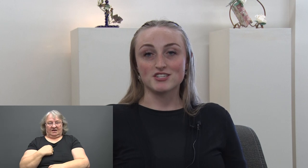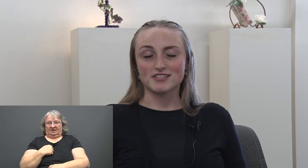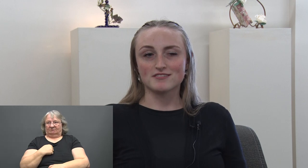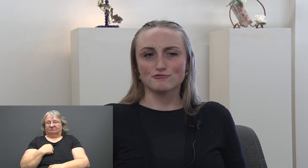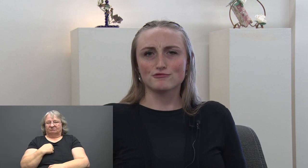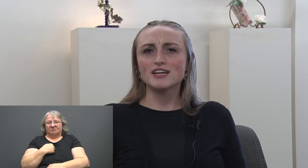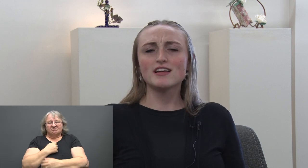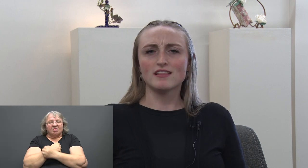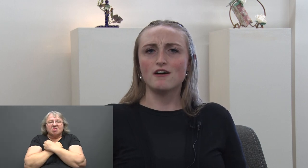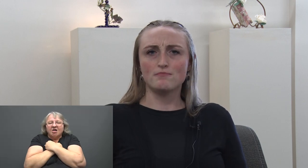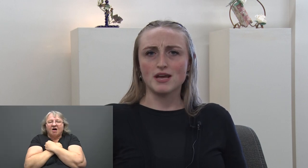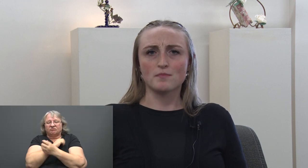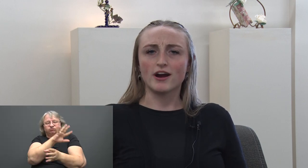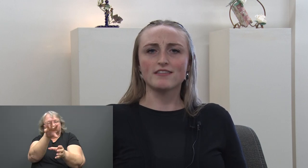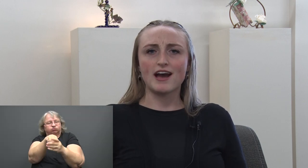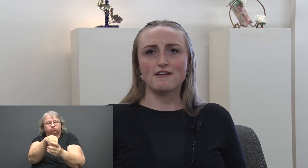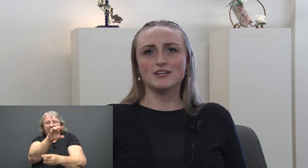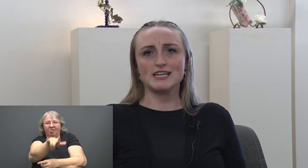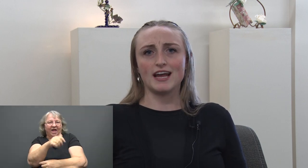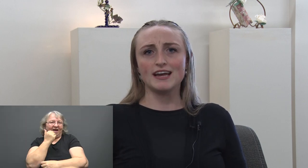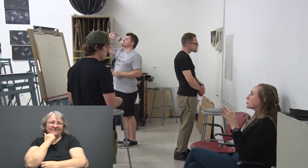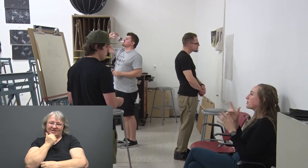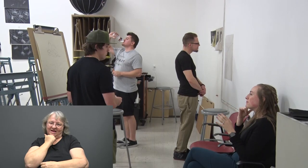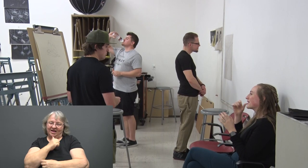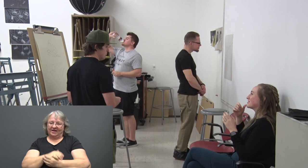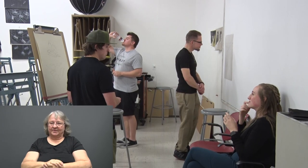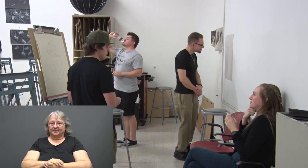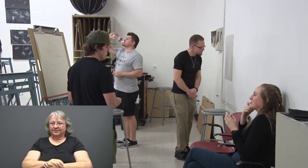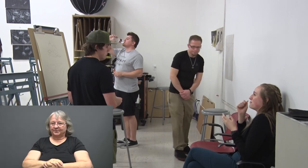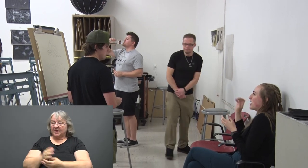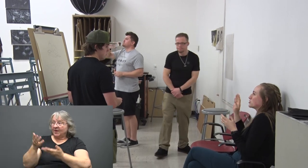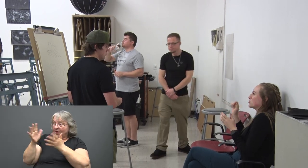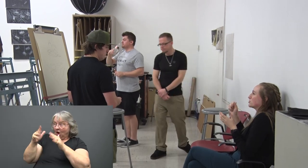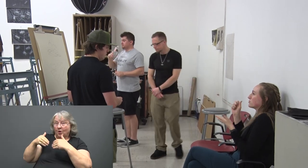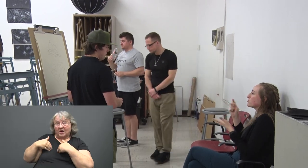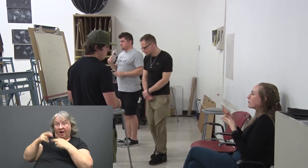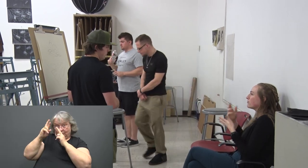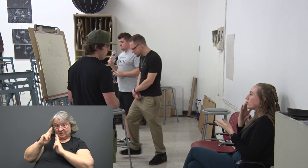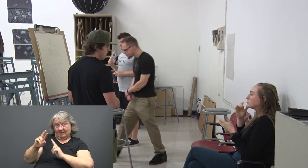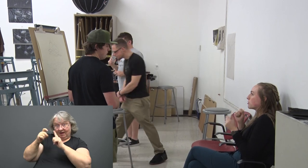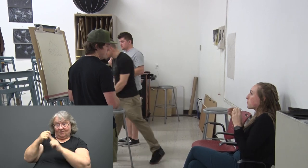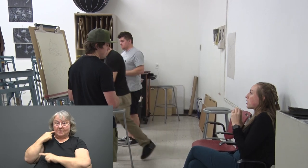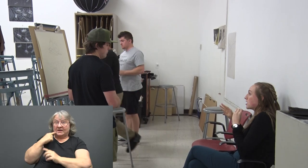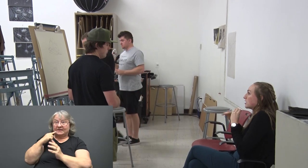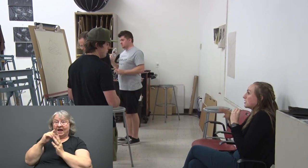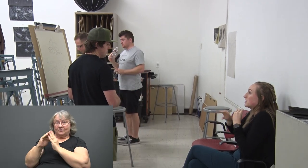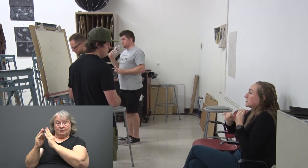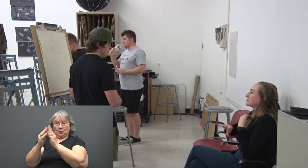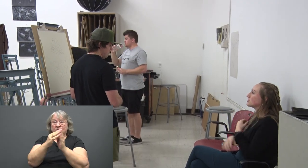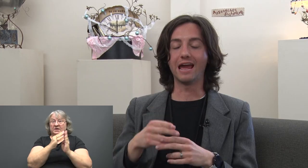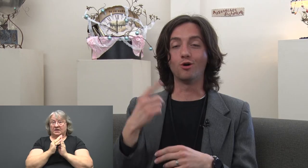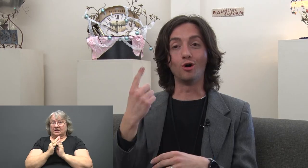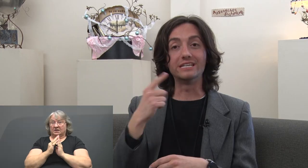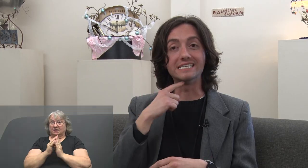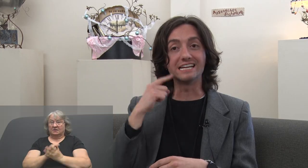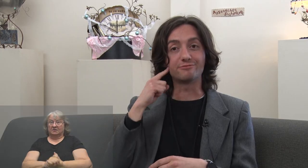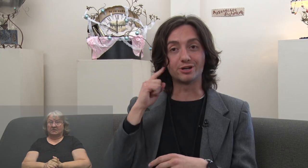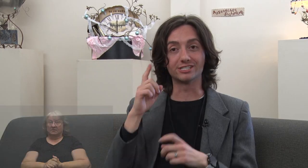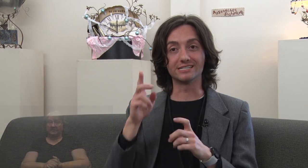just really love being a part of that every day. And they've already gained respect from the deaf community. And only a deaf person